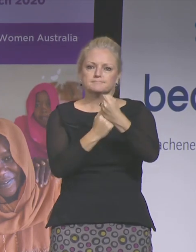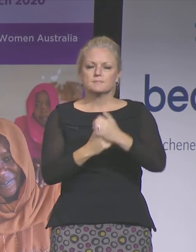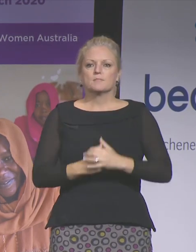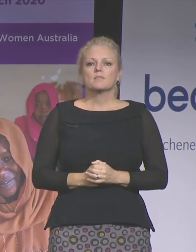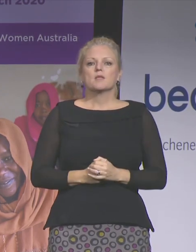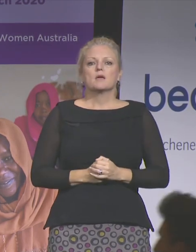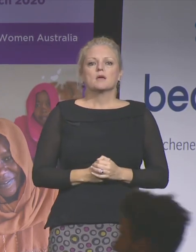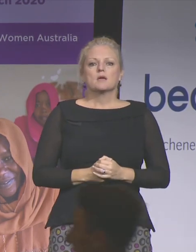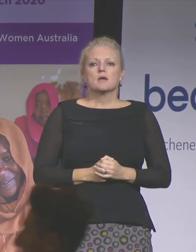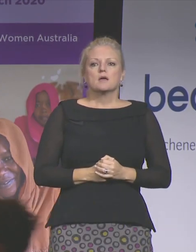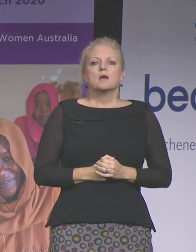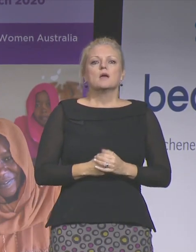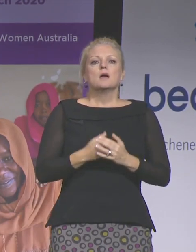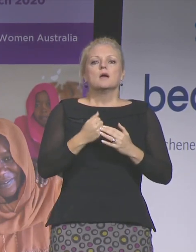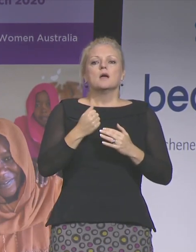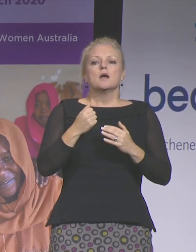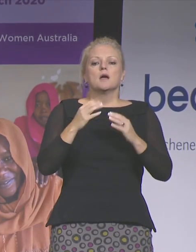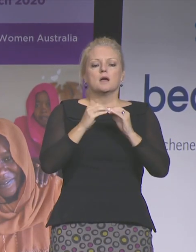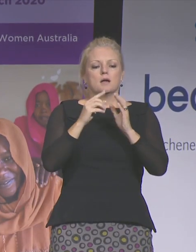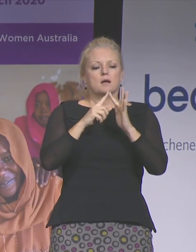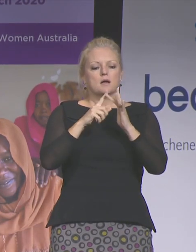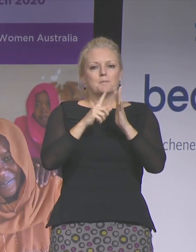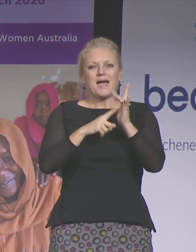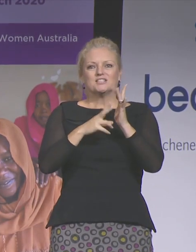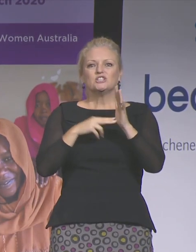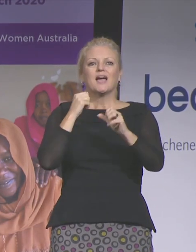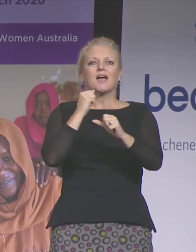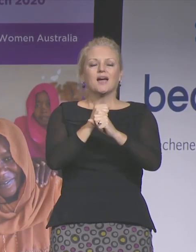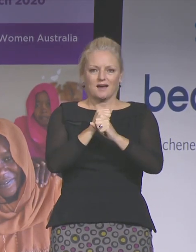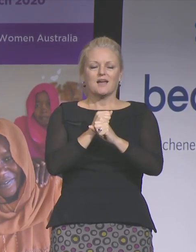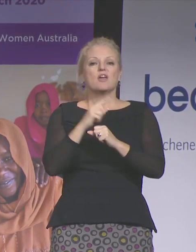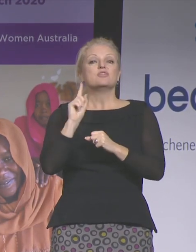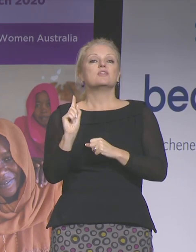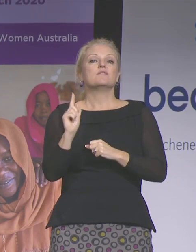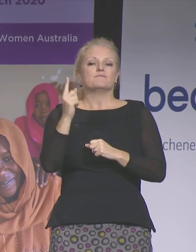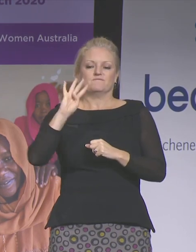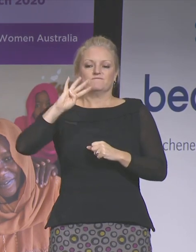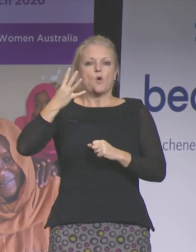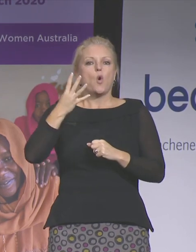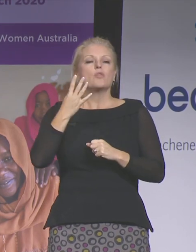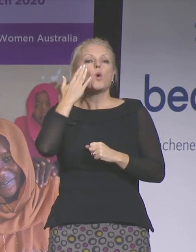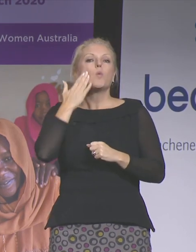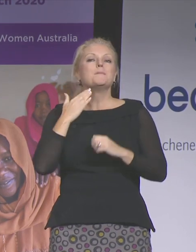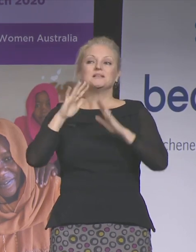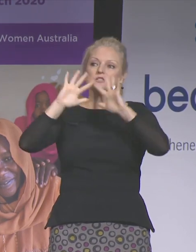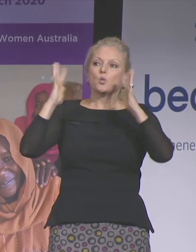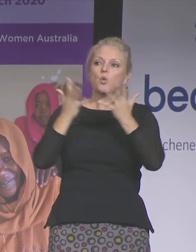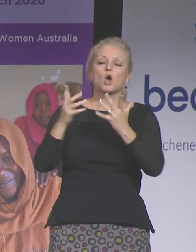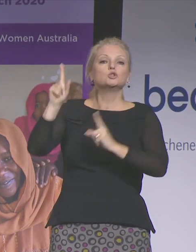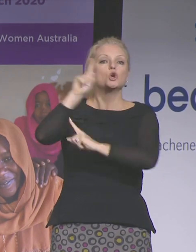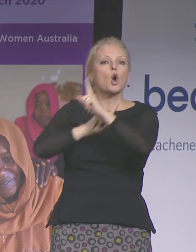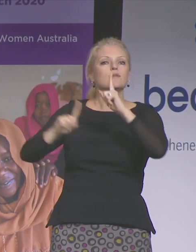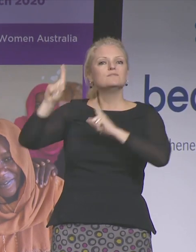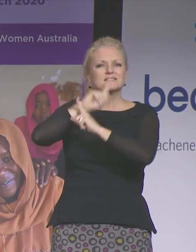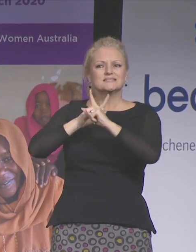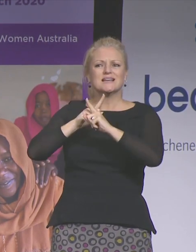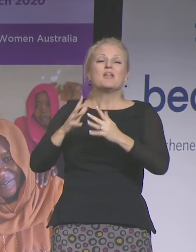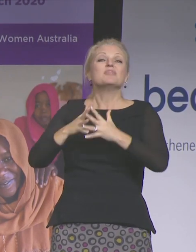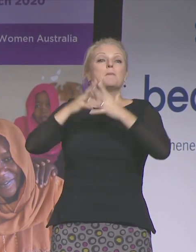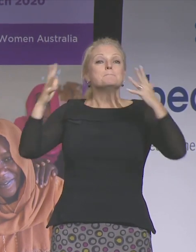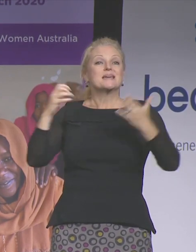Women's World Conference was held in Beijing. It was the largest ever gathering of governments and women's rights activists.